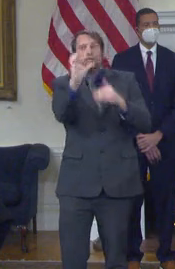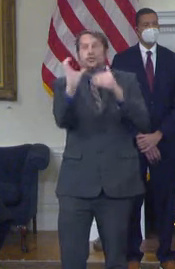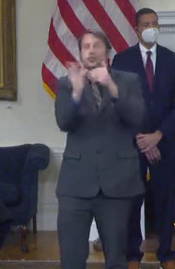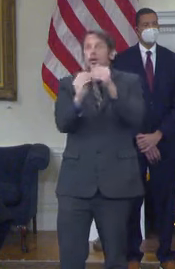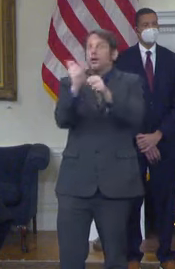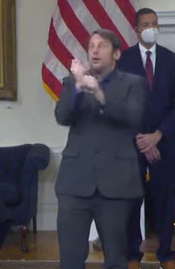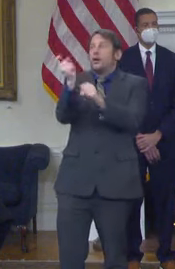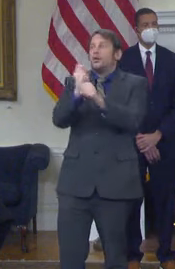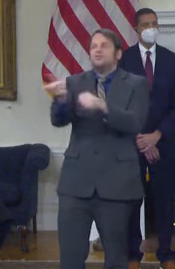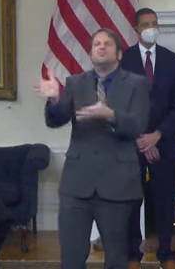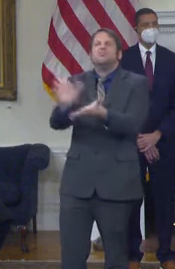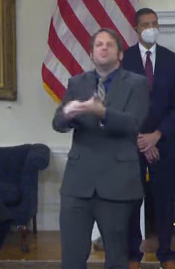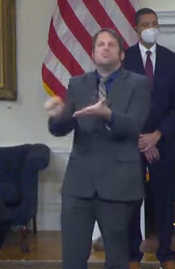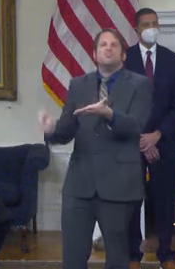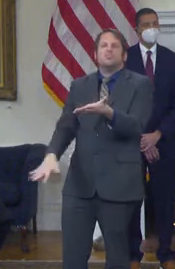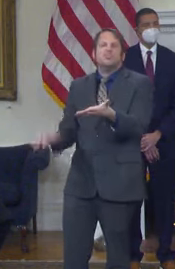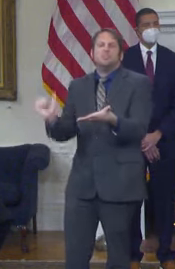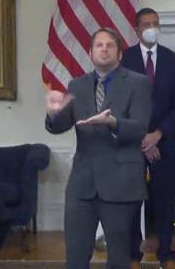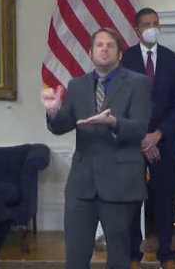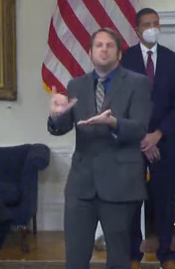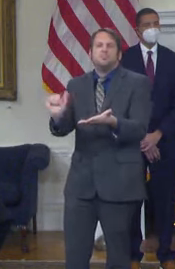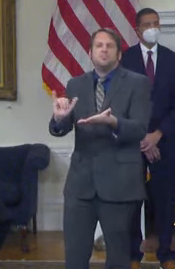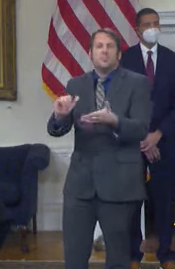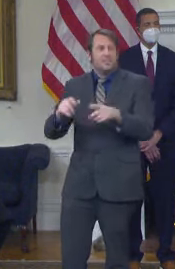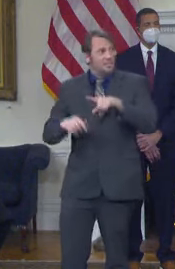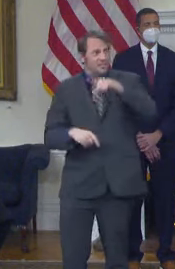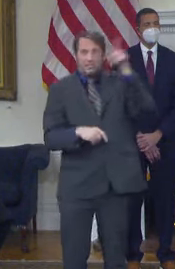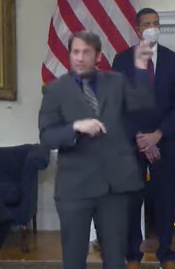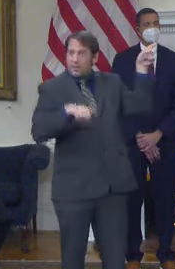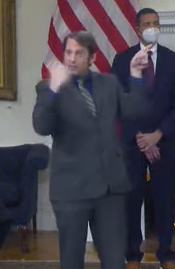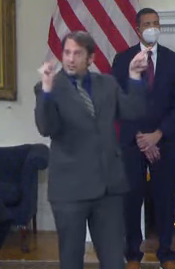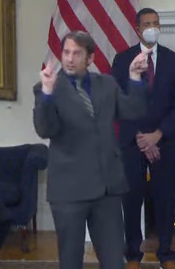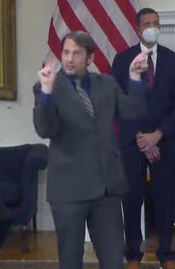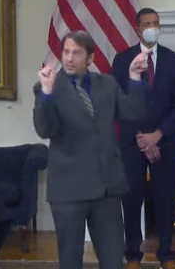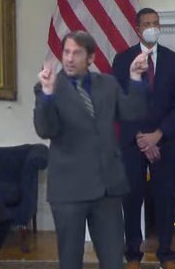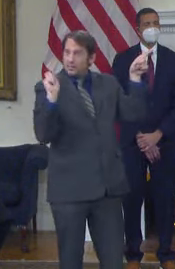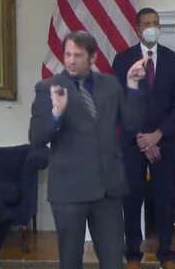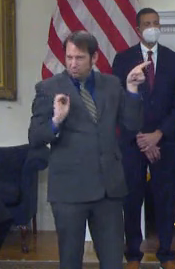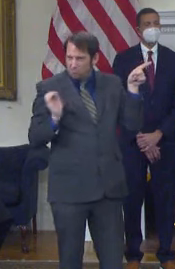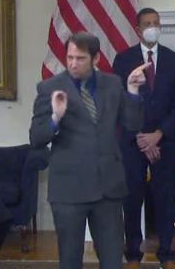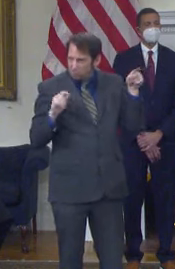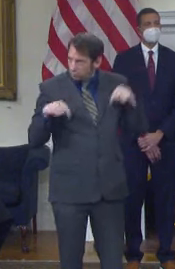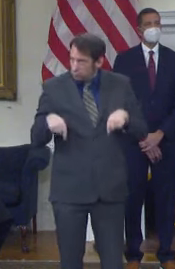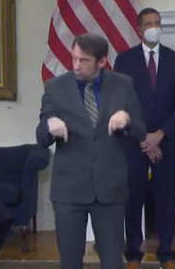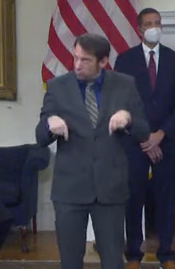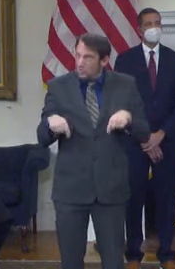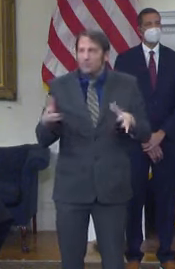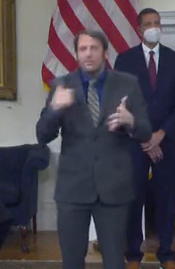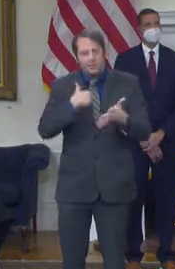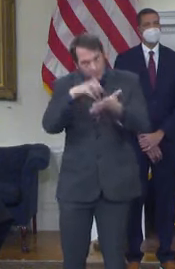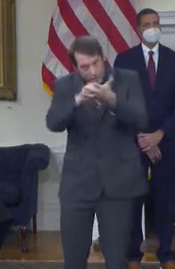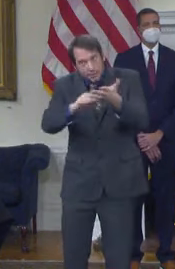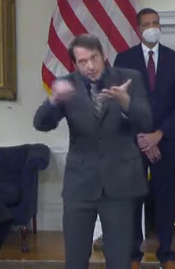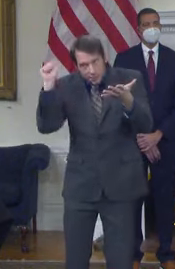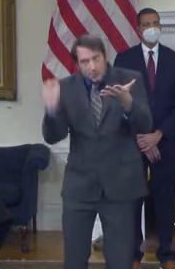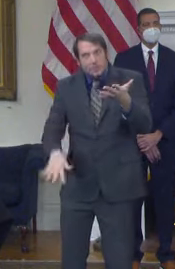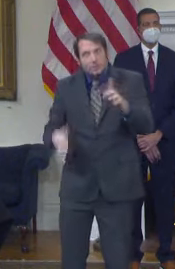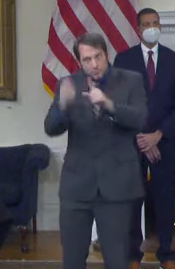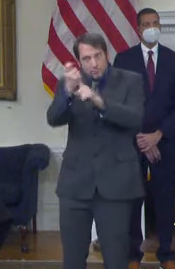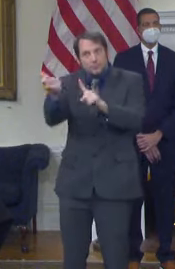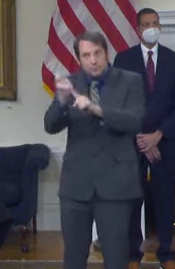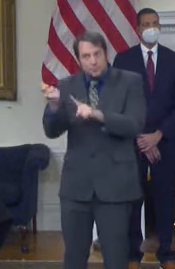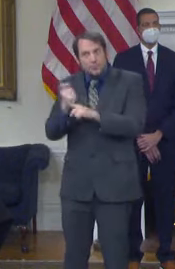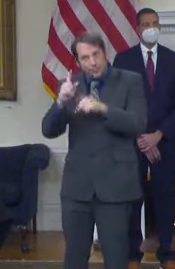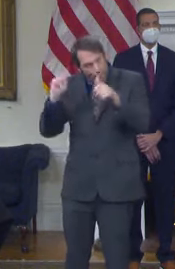provide a zero fee option for all businesses for all these types of filings. Finally,